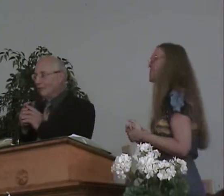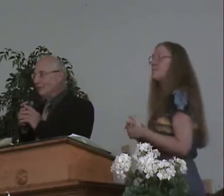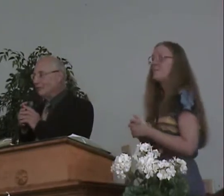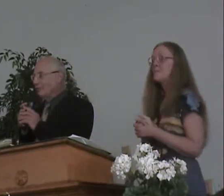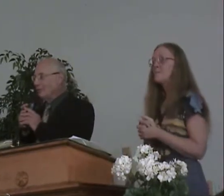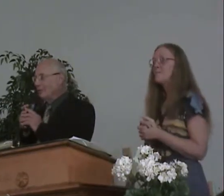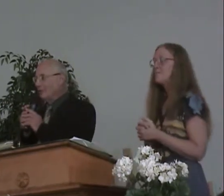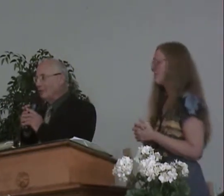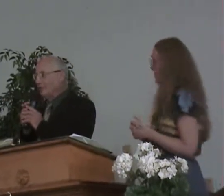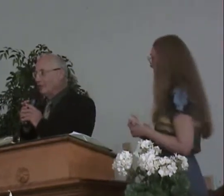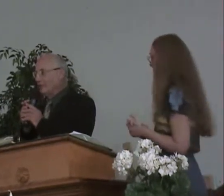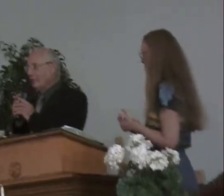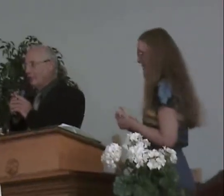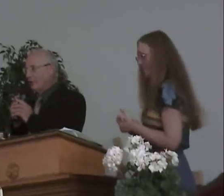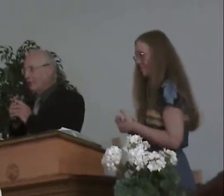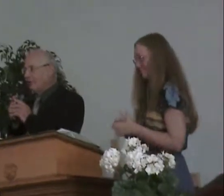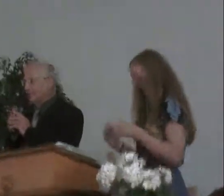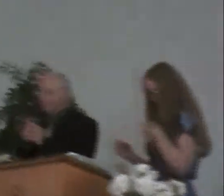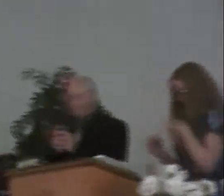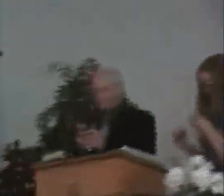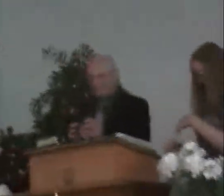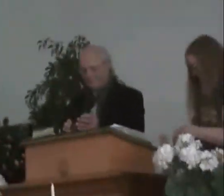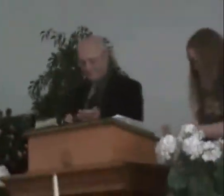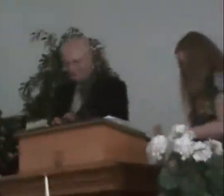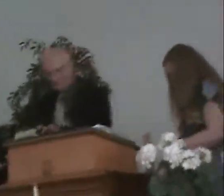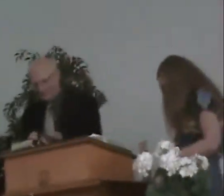We will close with event number 330.